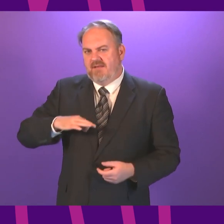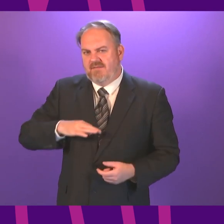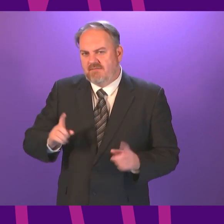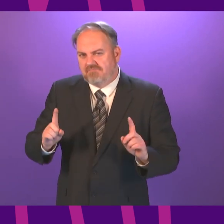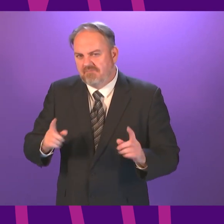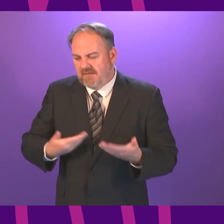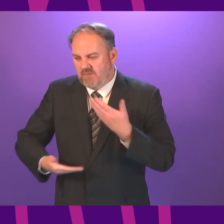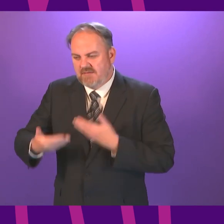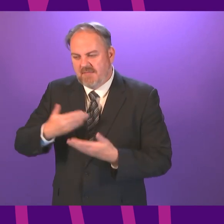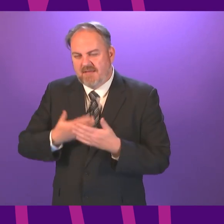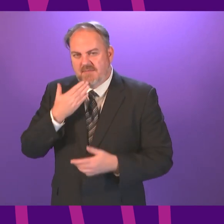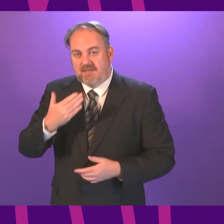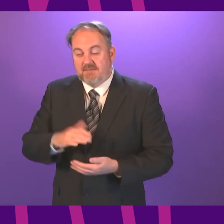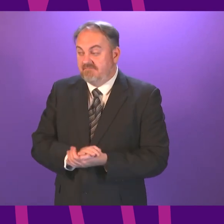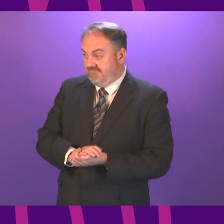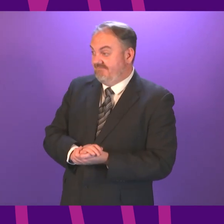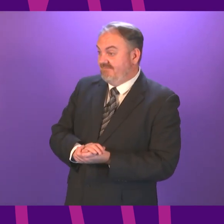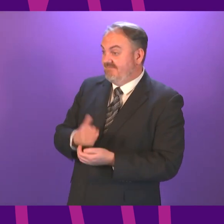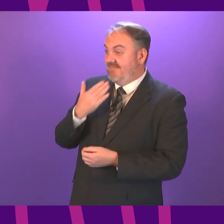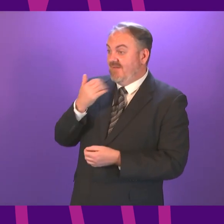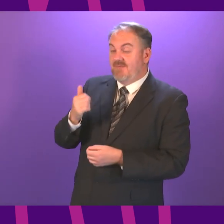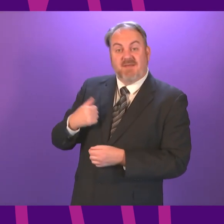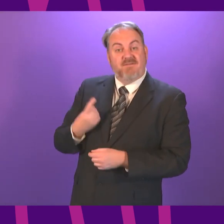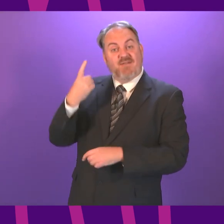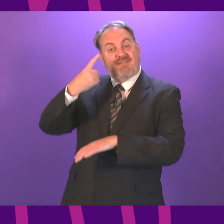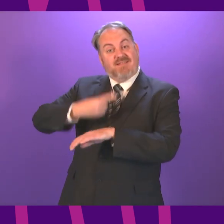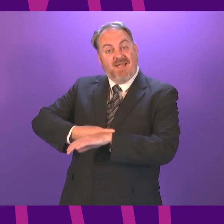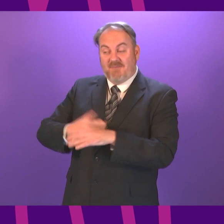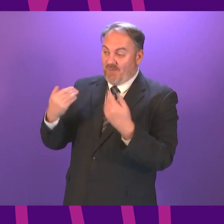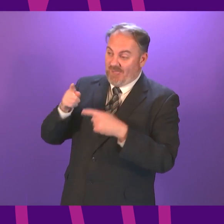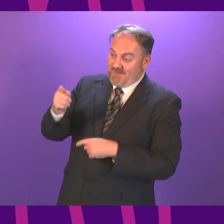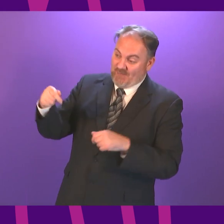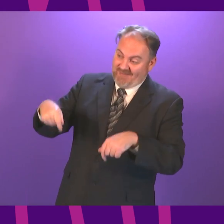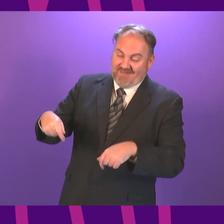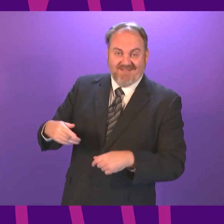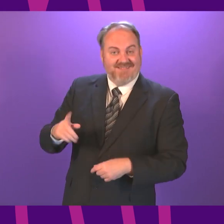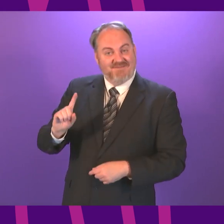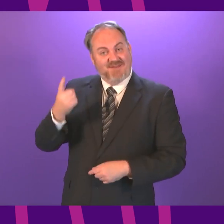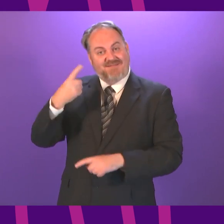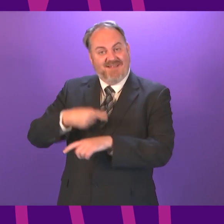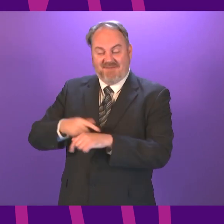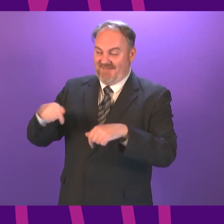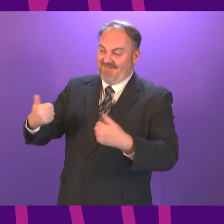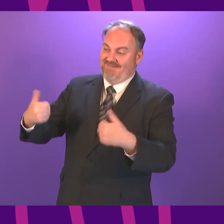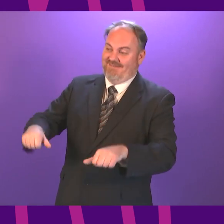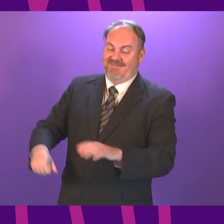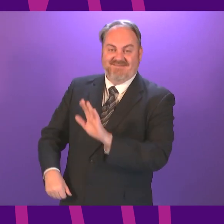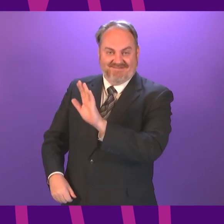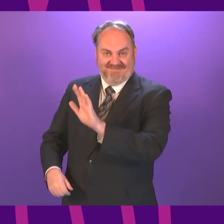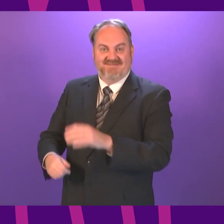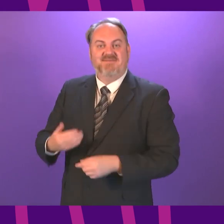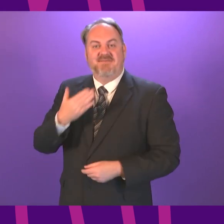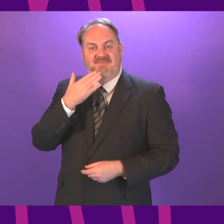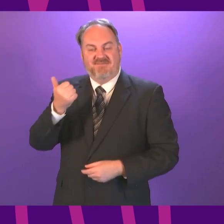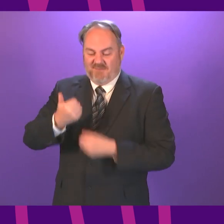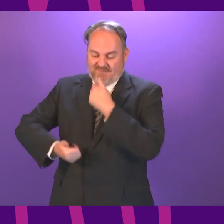thank you to Neil Gray I think it's the first opportunity I've had in the chamber to welcome him formally to this parliament I have no doubt he